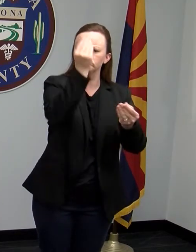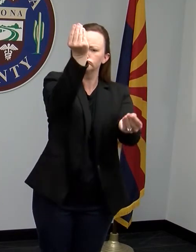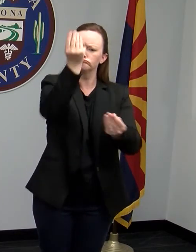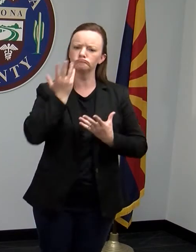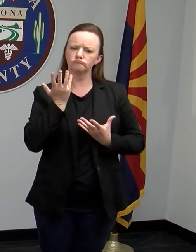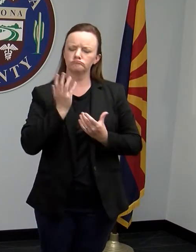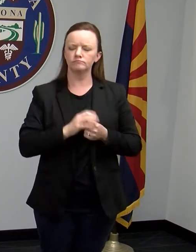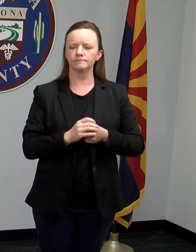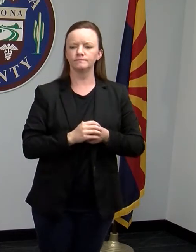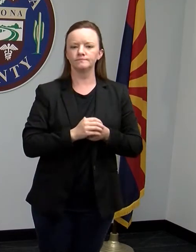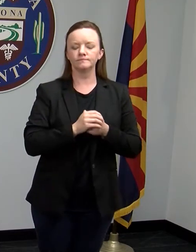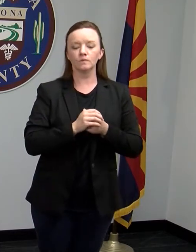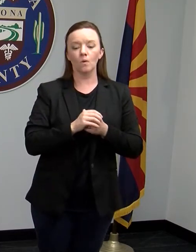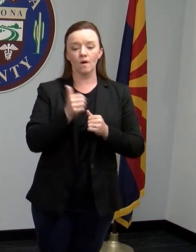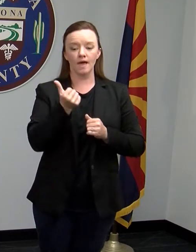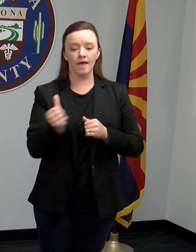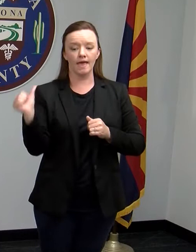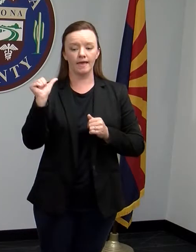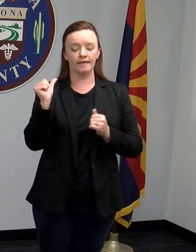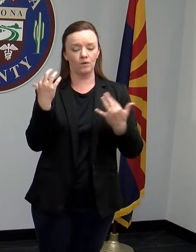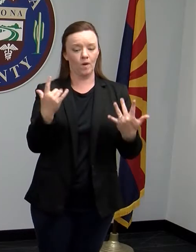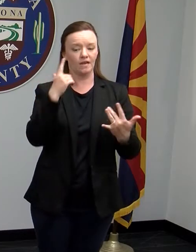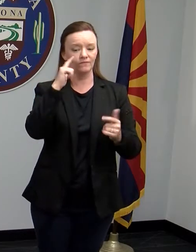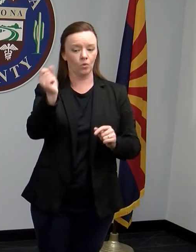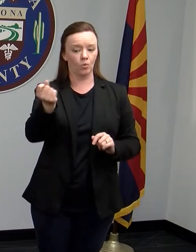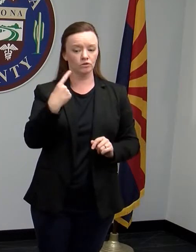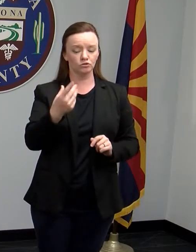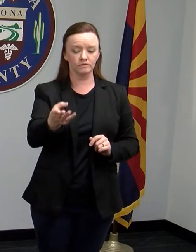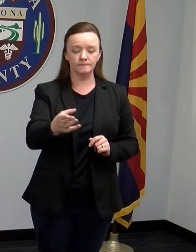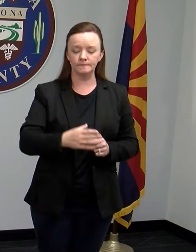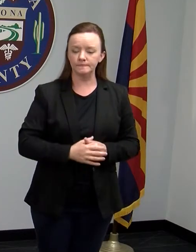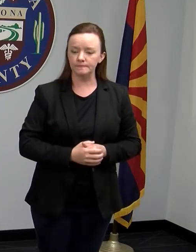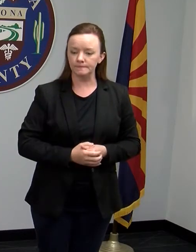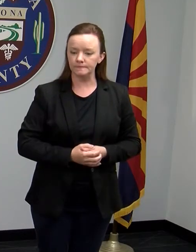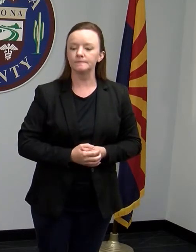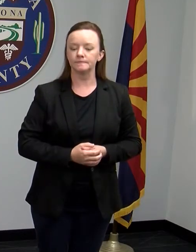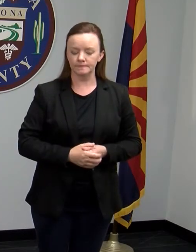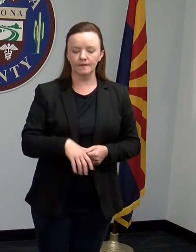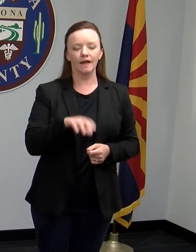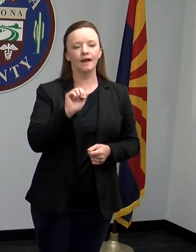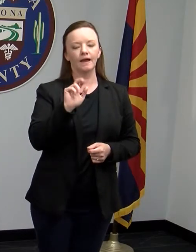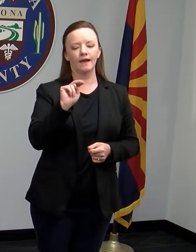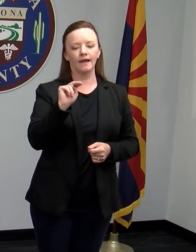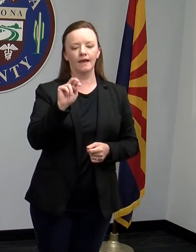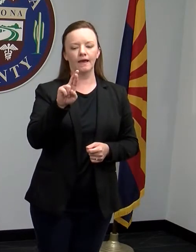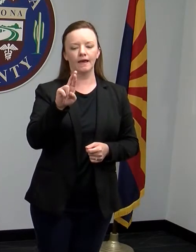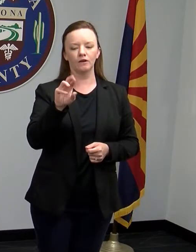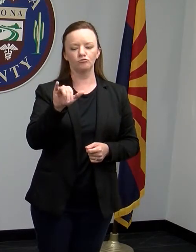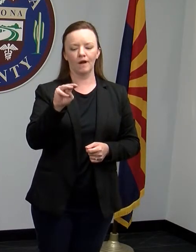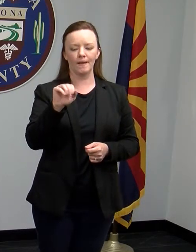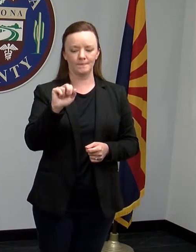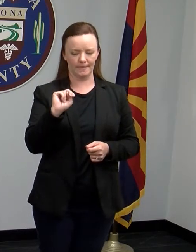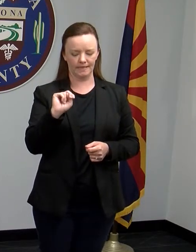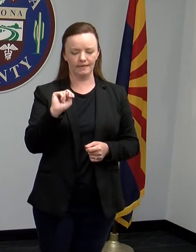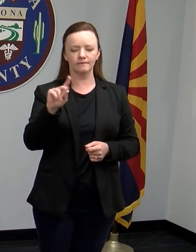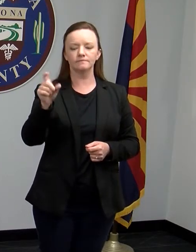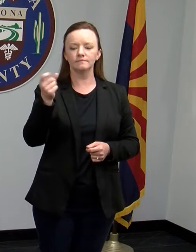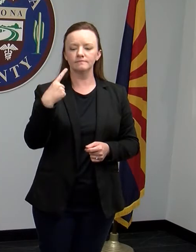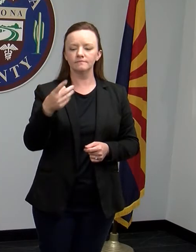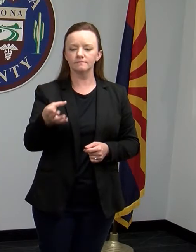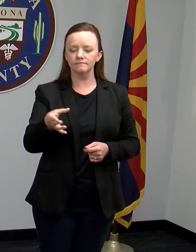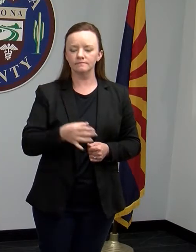that, Chad, do we have anybody on the line waiting to ask a question today? Thank you. Ann Ryman has a question. Ann, your microphone is live.